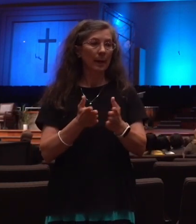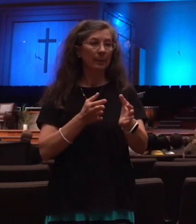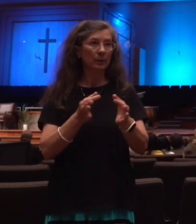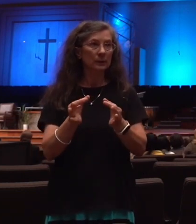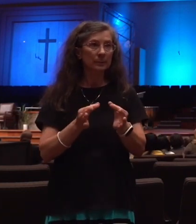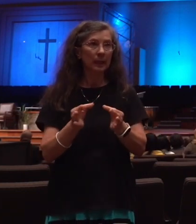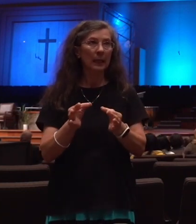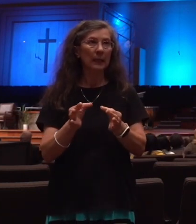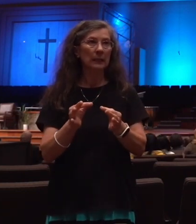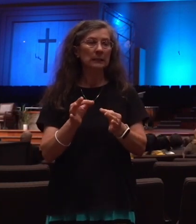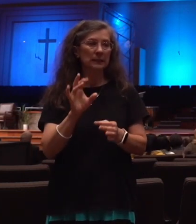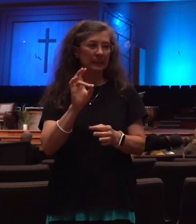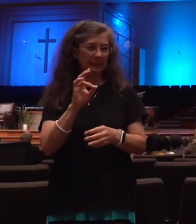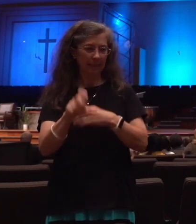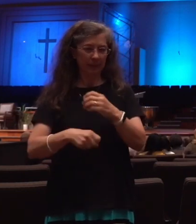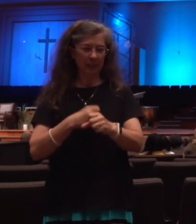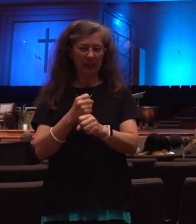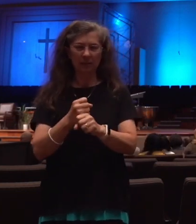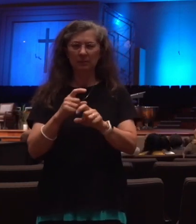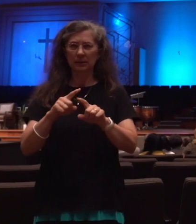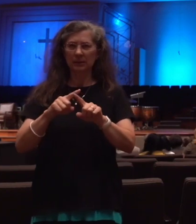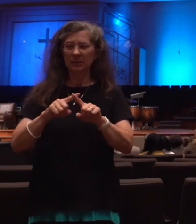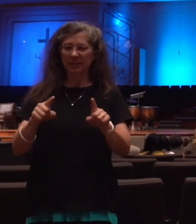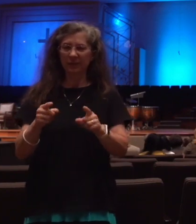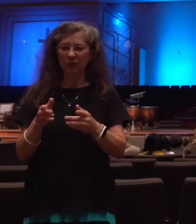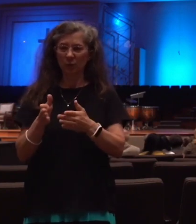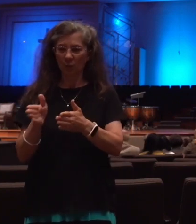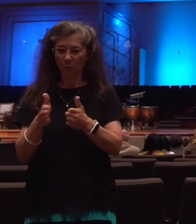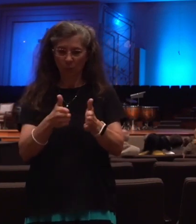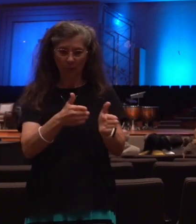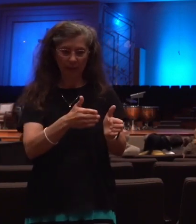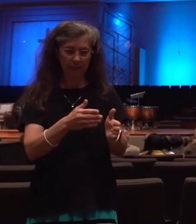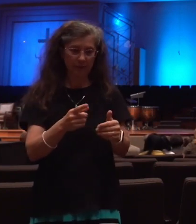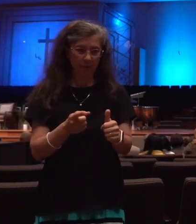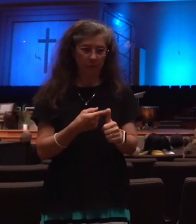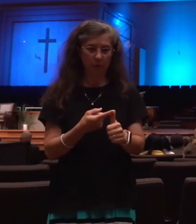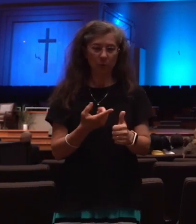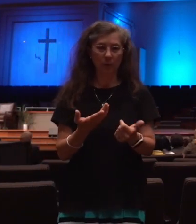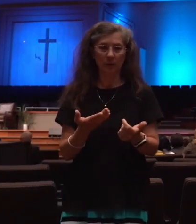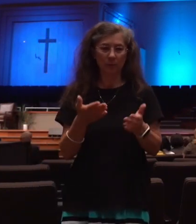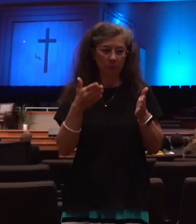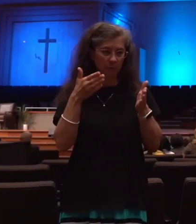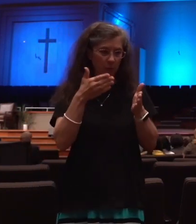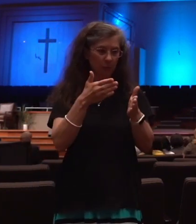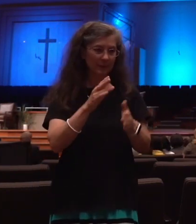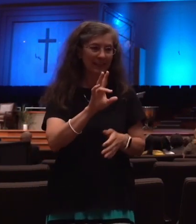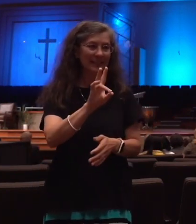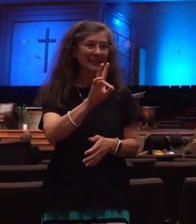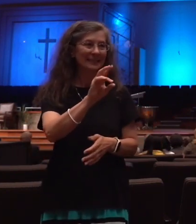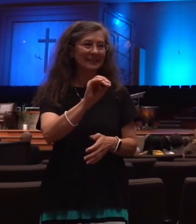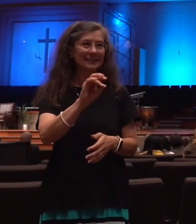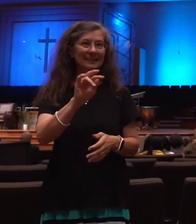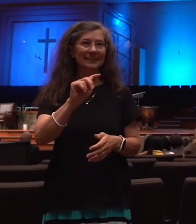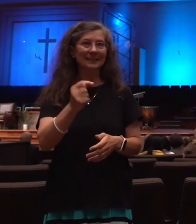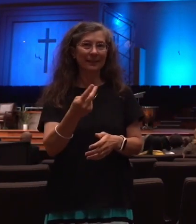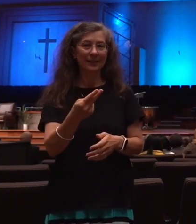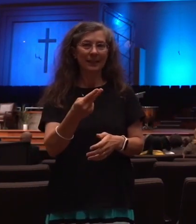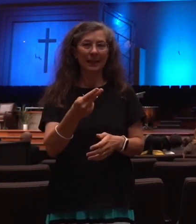different descriptions, and of course, the first one I want to look at is the 70th week of Daniel. Now, in